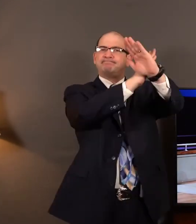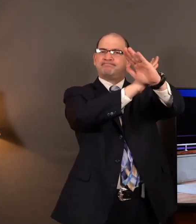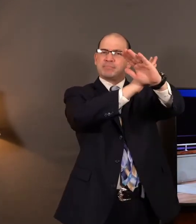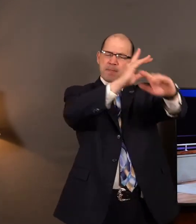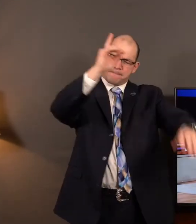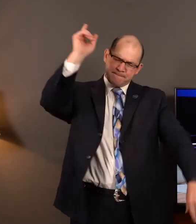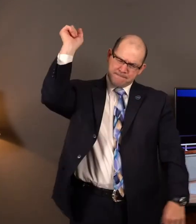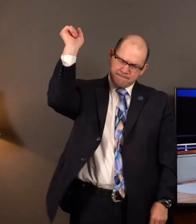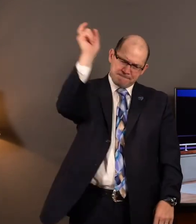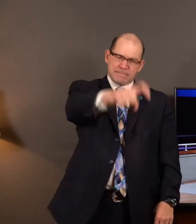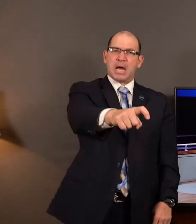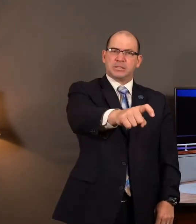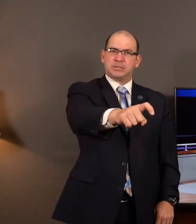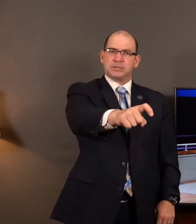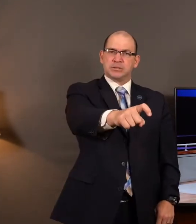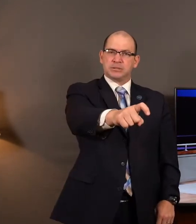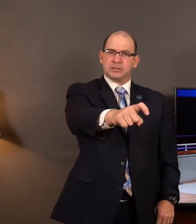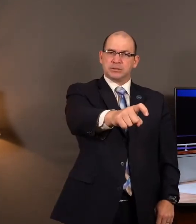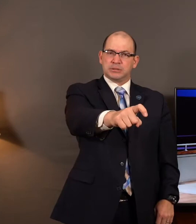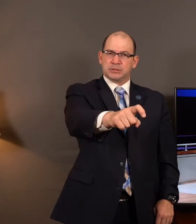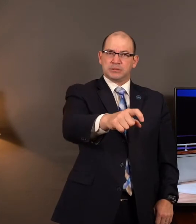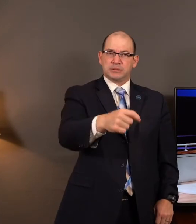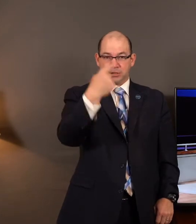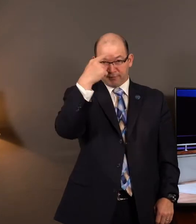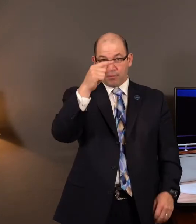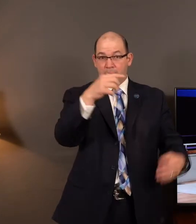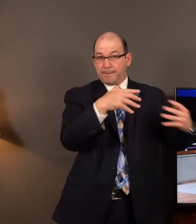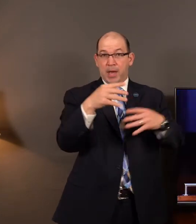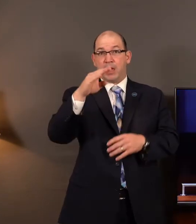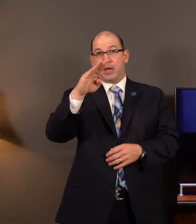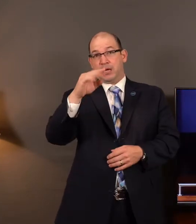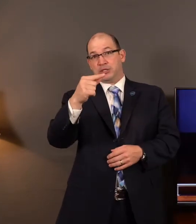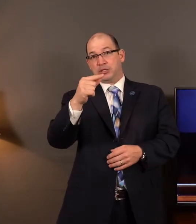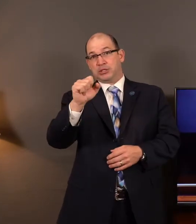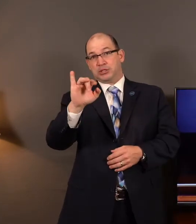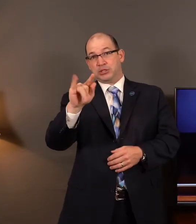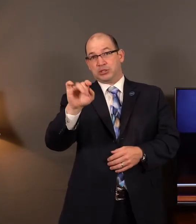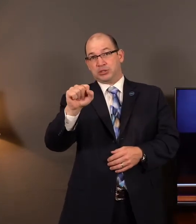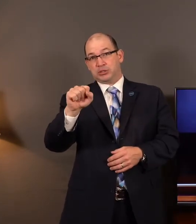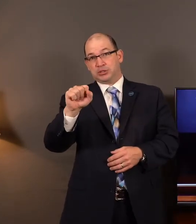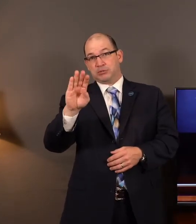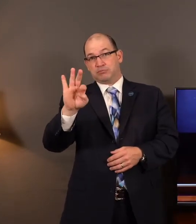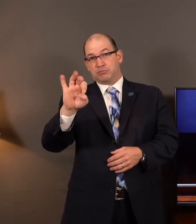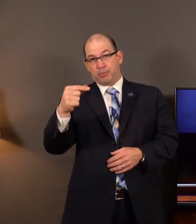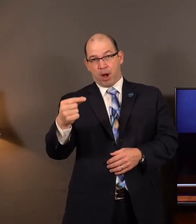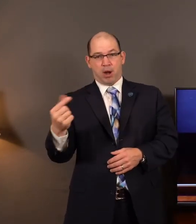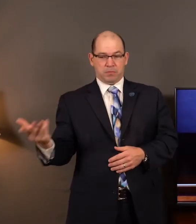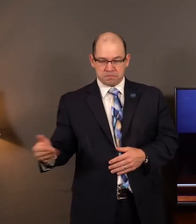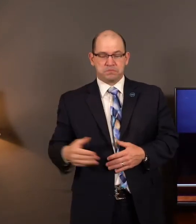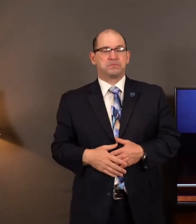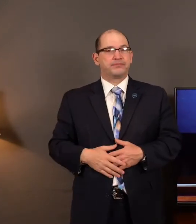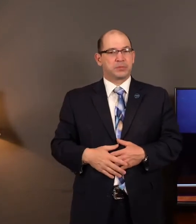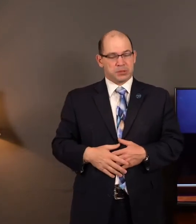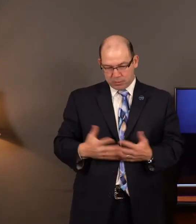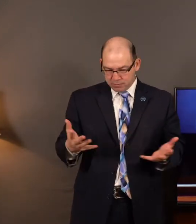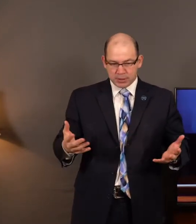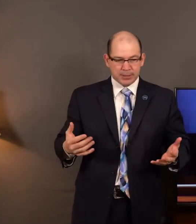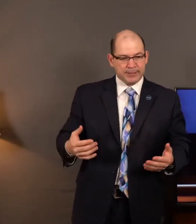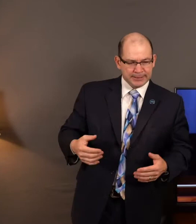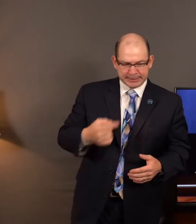during the Battle of Gettysburg. So Colonel Joshua Chamberlain got his men together. And he began to tell them of their